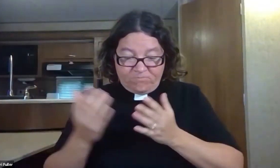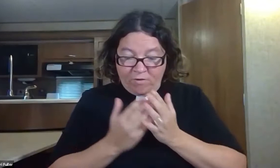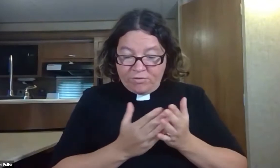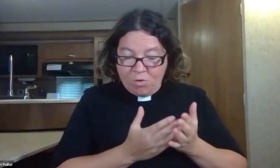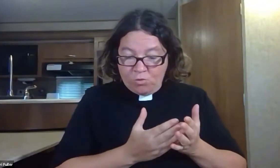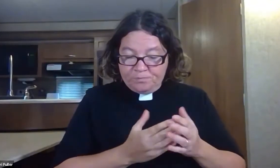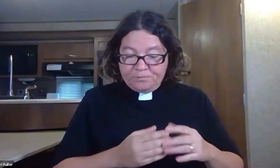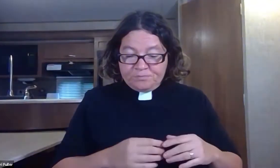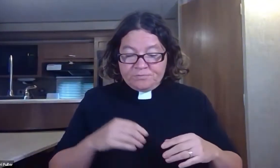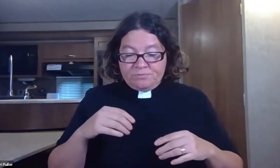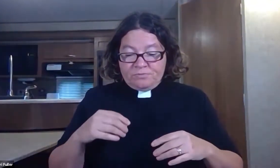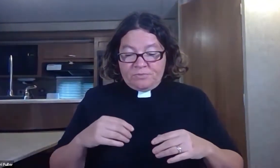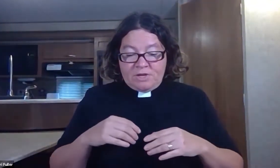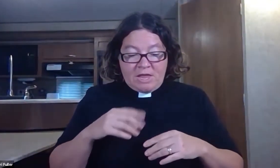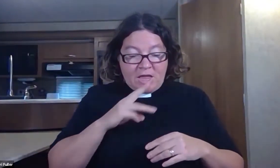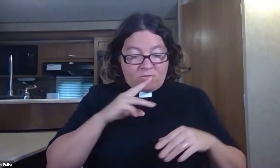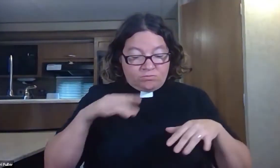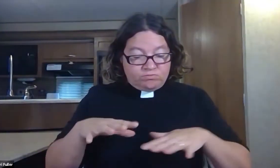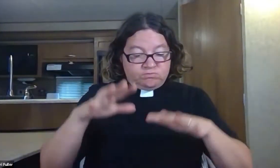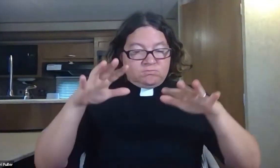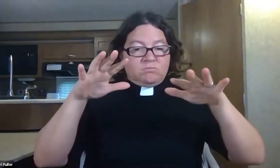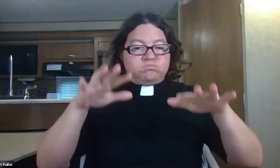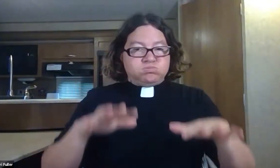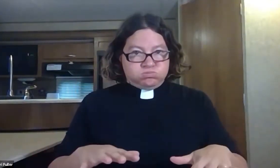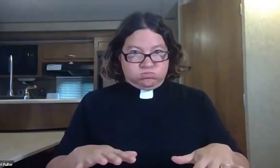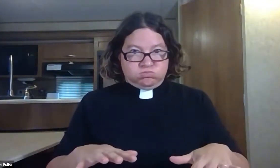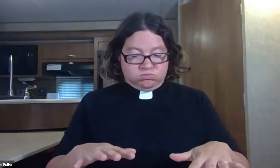and hurled him into the sea, and the sea ceased raging.